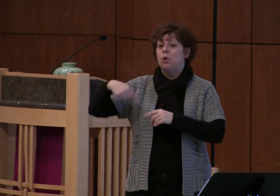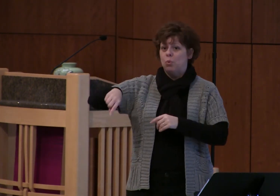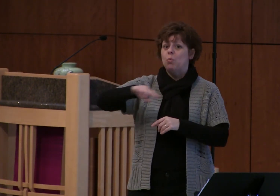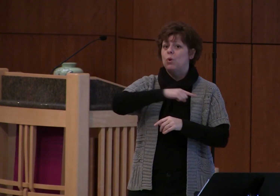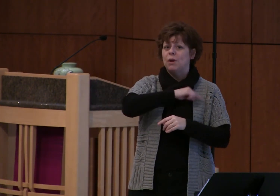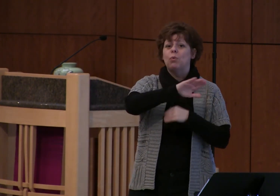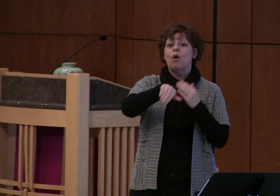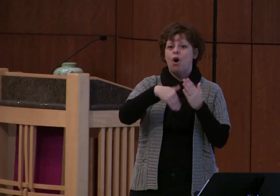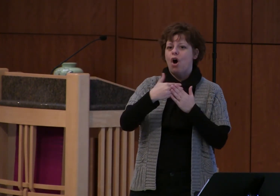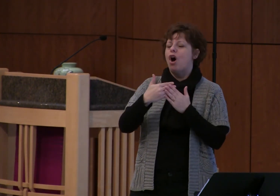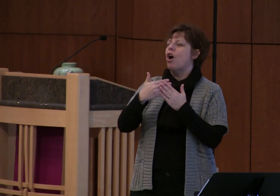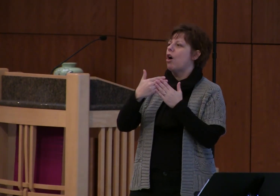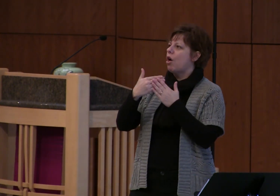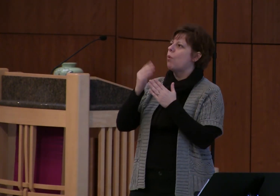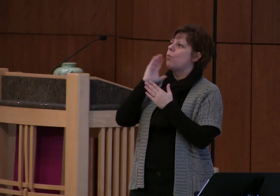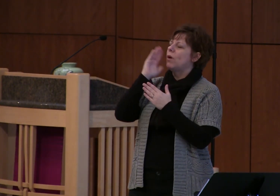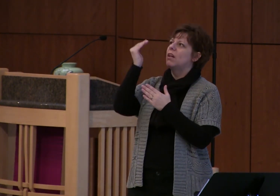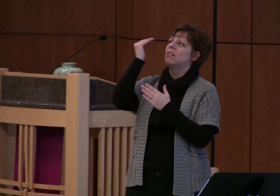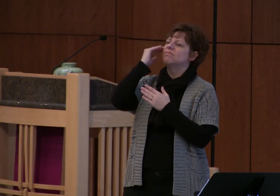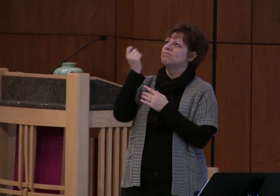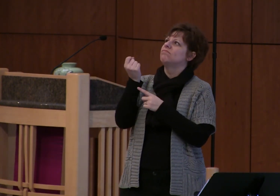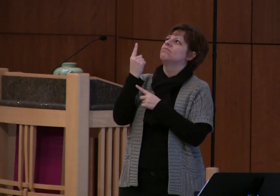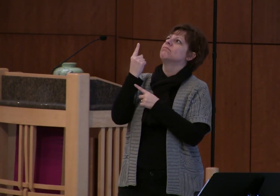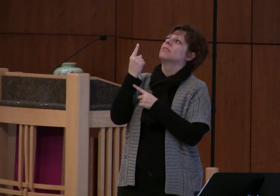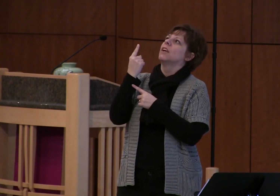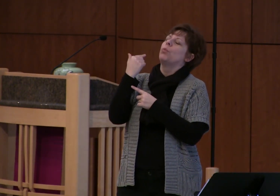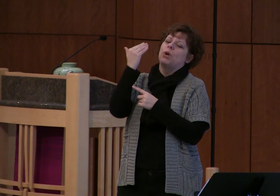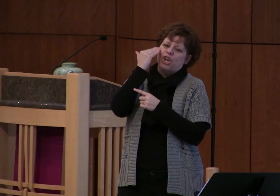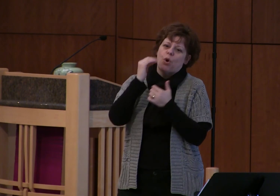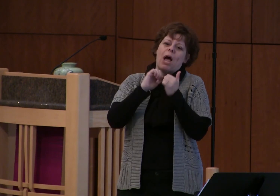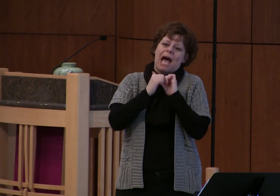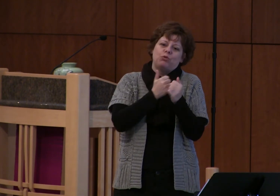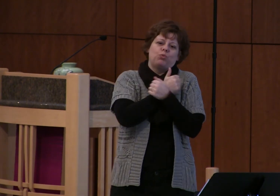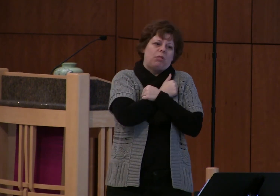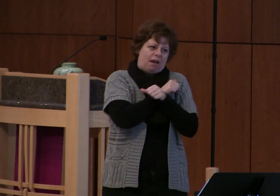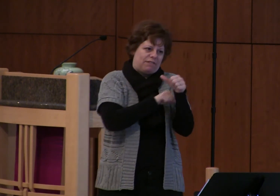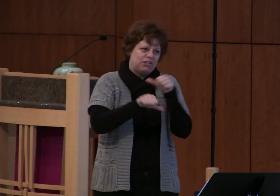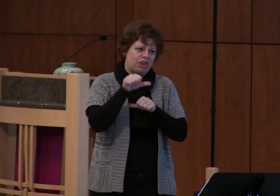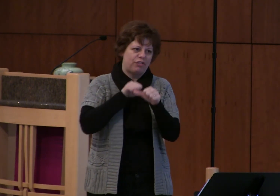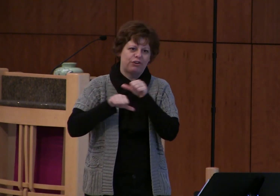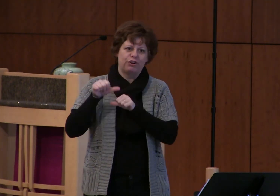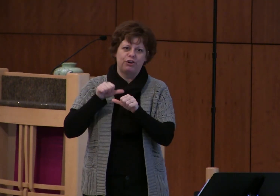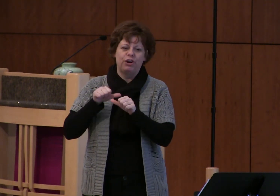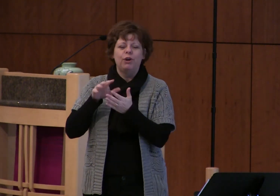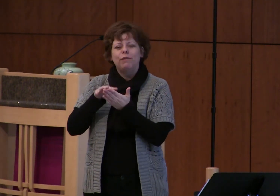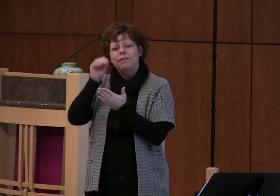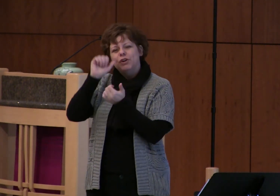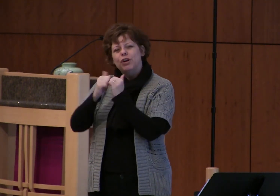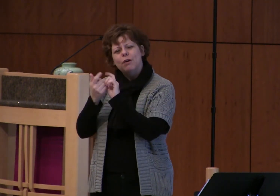at last learned how to love have learned how to walk with each others in their mess